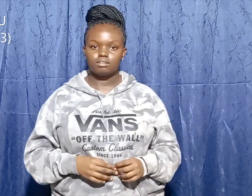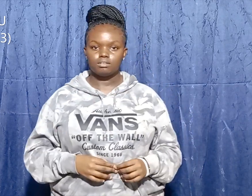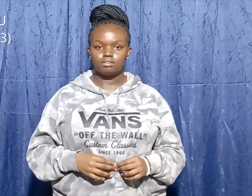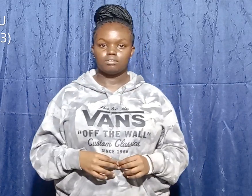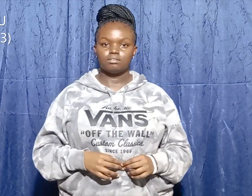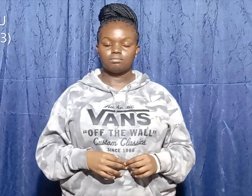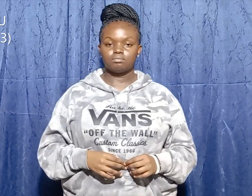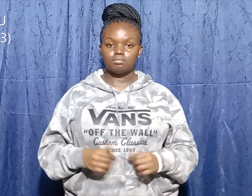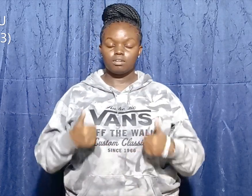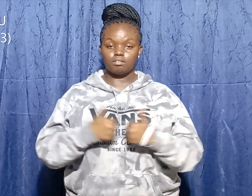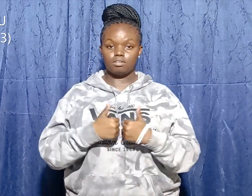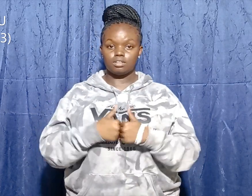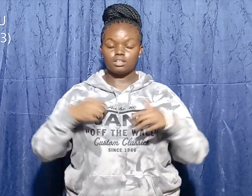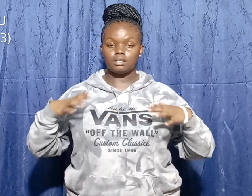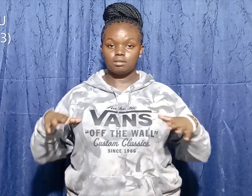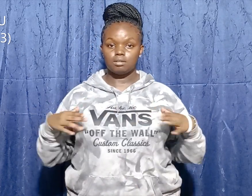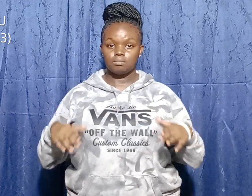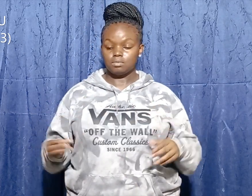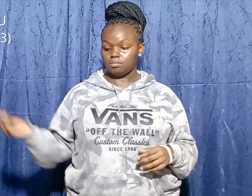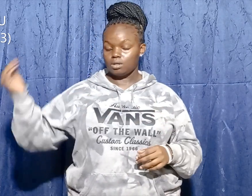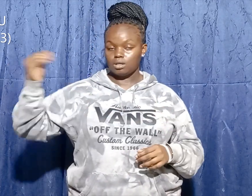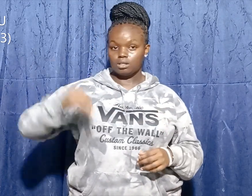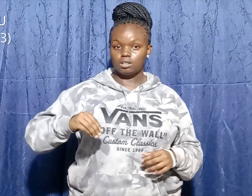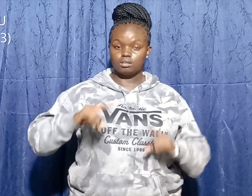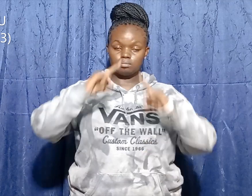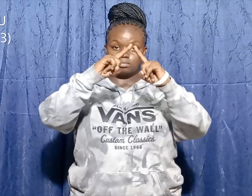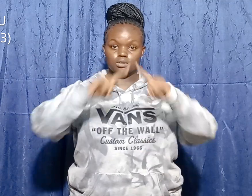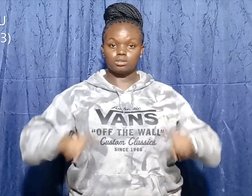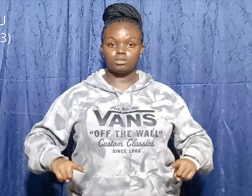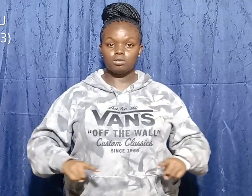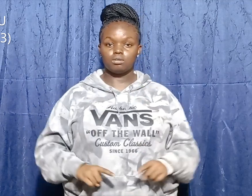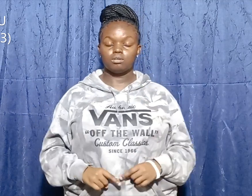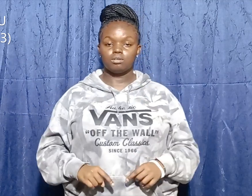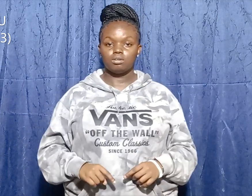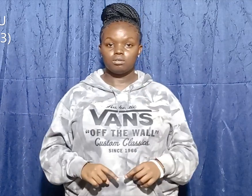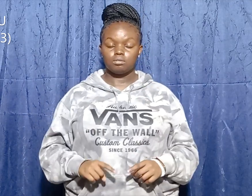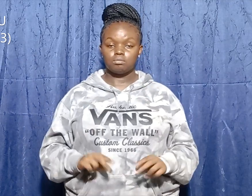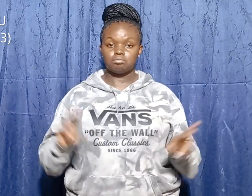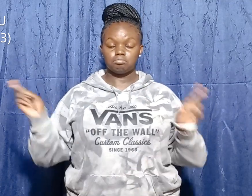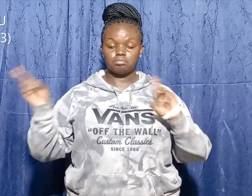Philistines people came in Soco where they were ready for battle.